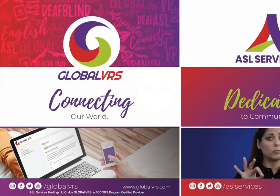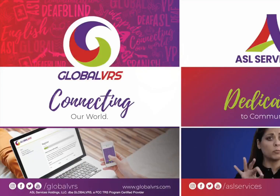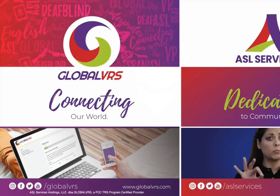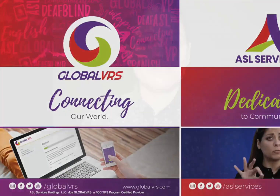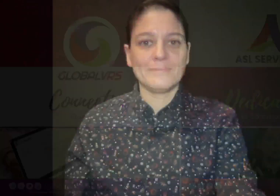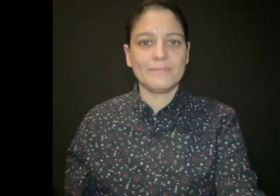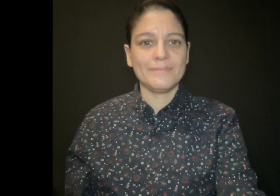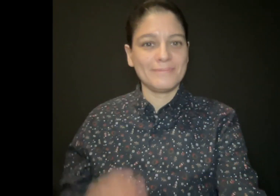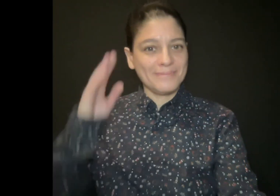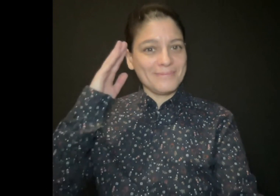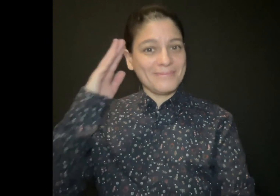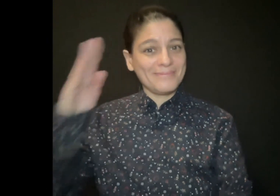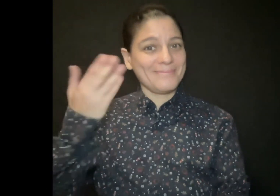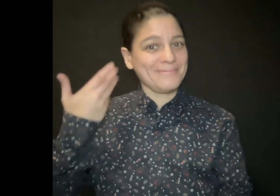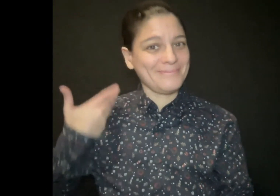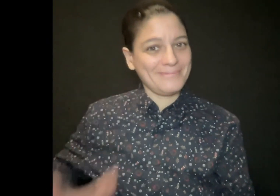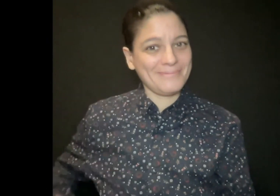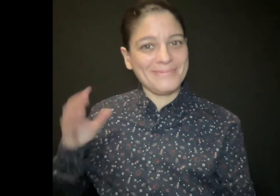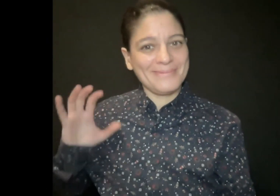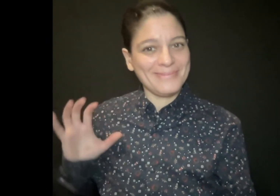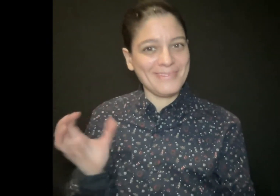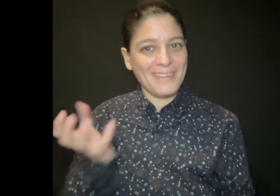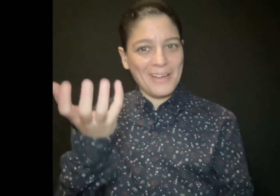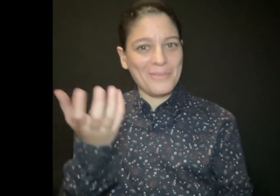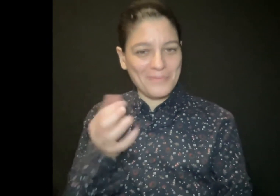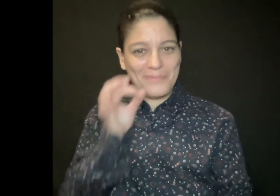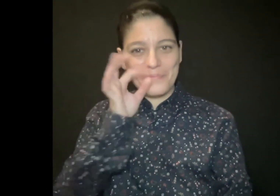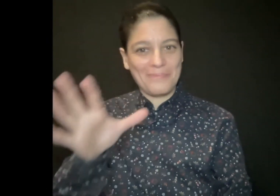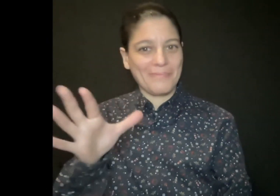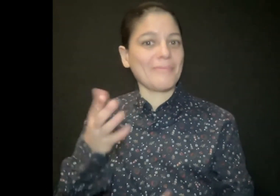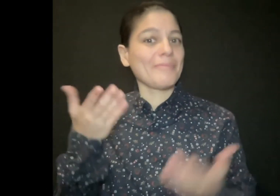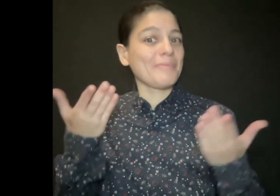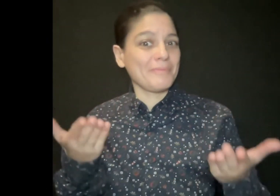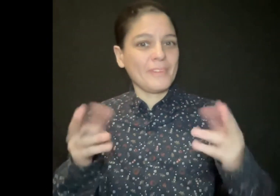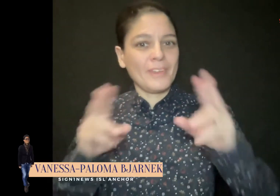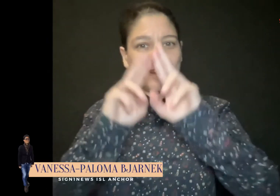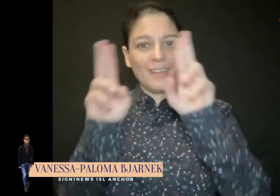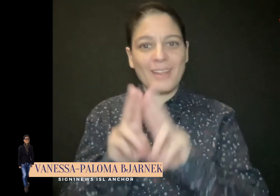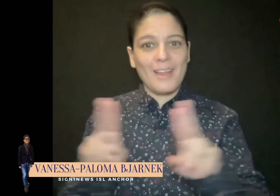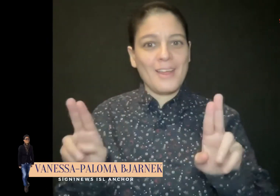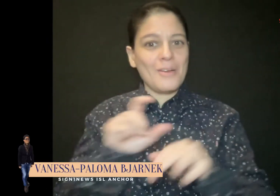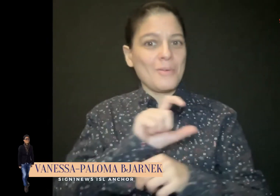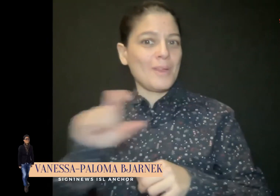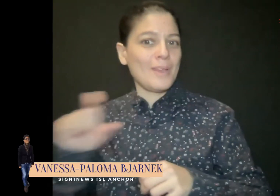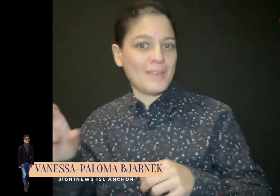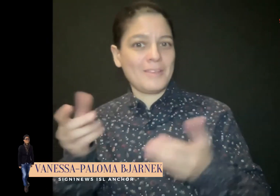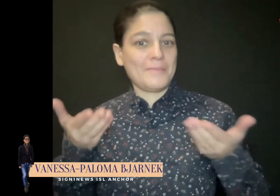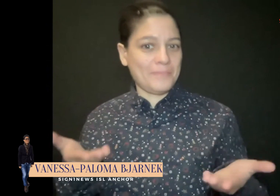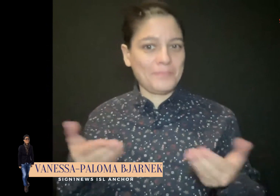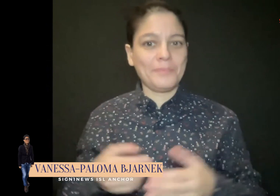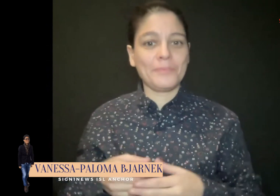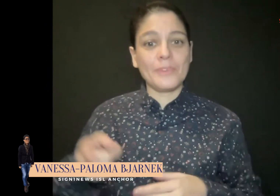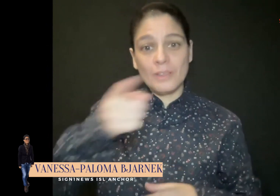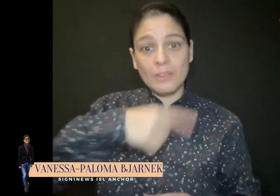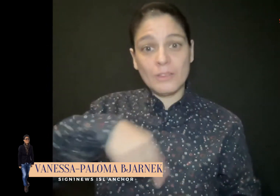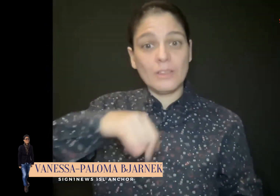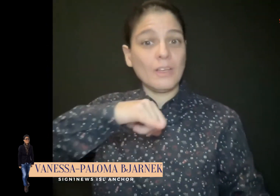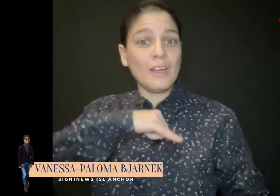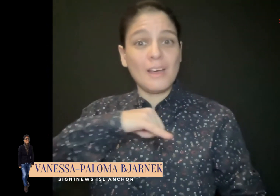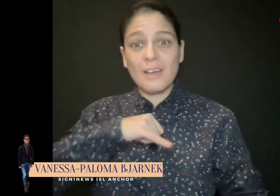Hello everyone, I'm Sign One news anchor Vanessa Paloma-Bajarnik. Here's a quick look at the top trending international news stories and ISL making headlines